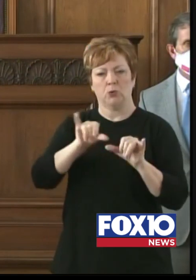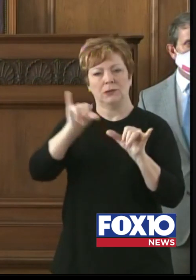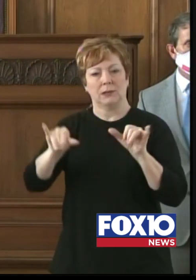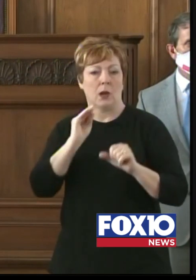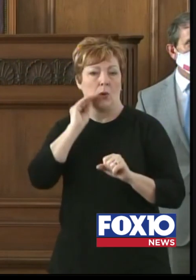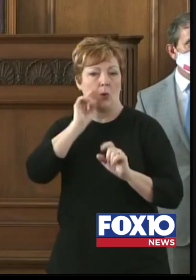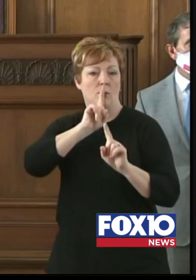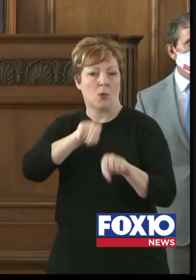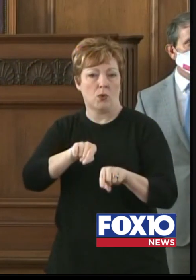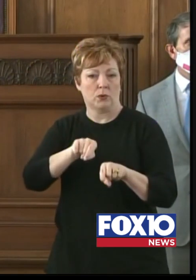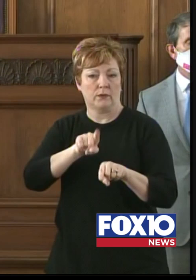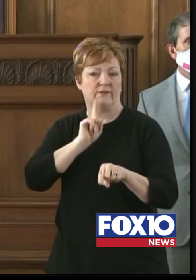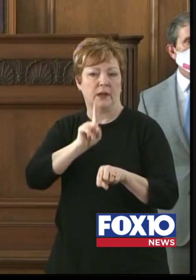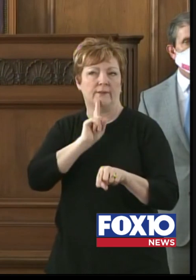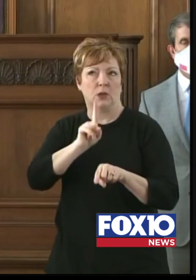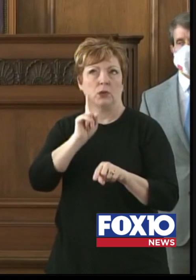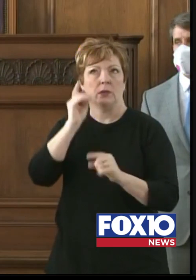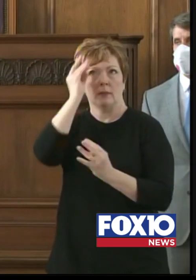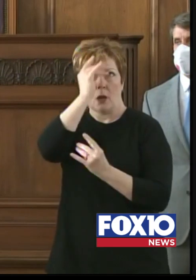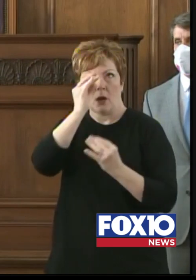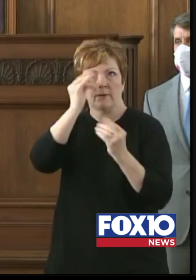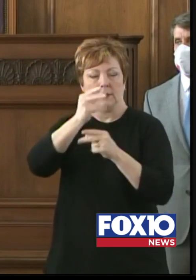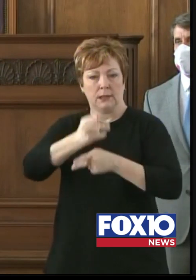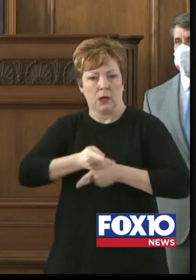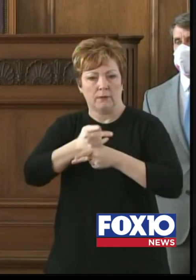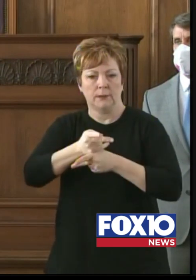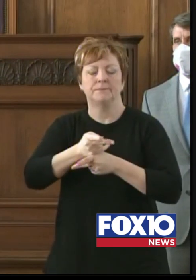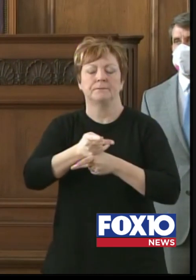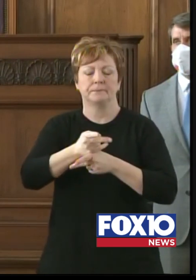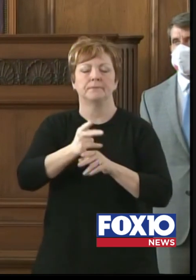careful as we ease back into our social interactions.